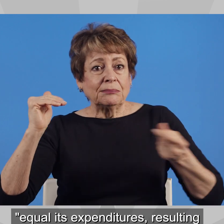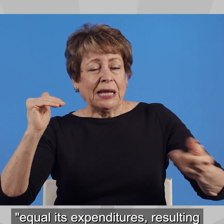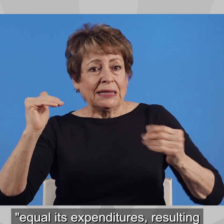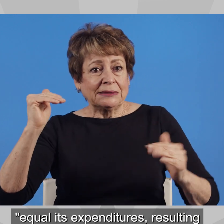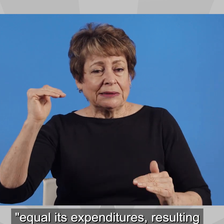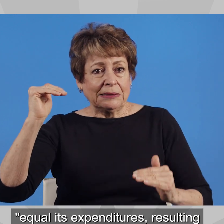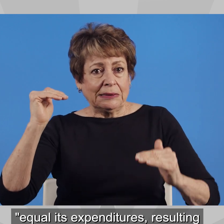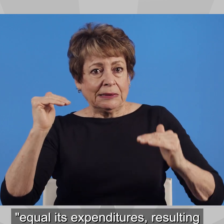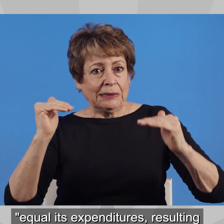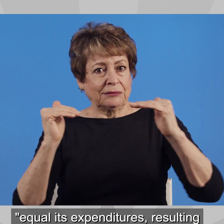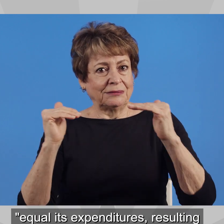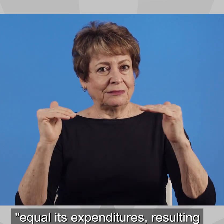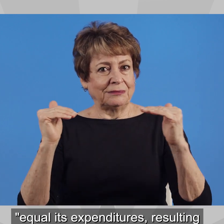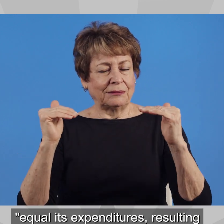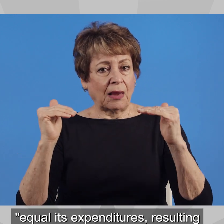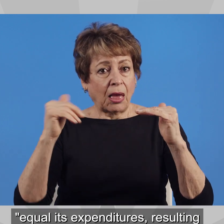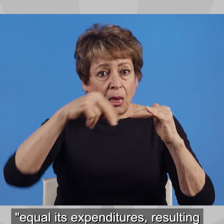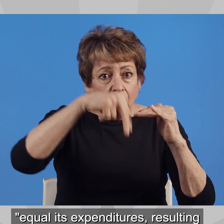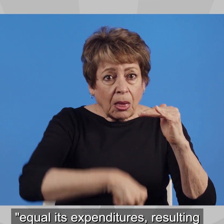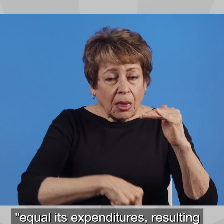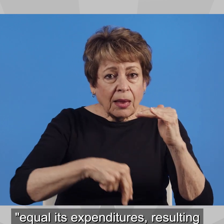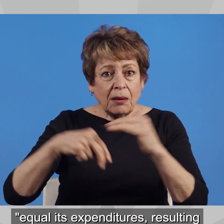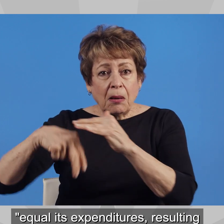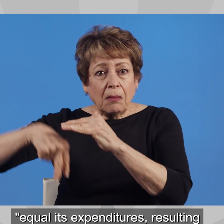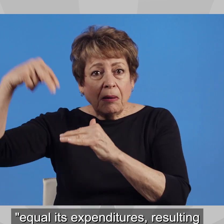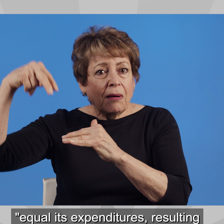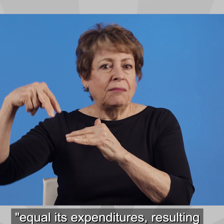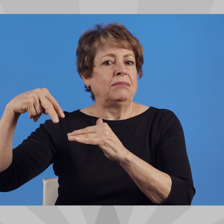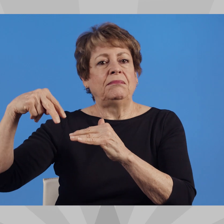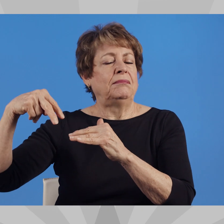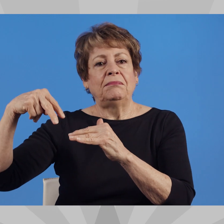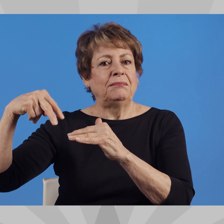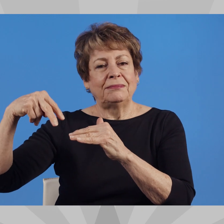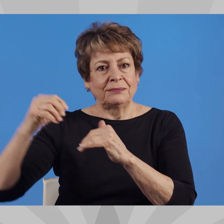EQUAL ITS EXPENDITURES, RESULTING IN NO DEFICIT OR SURPLUS.